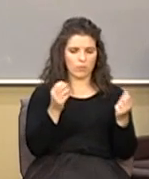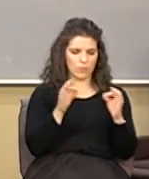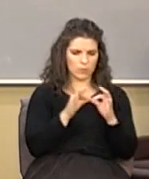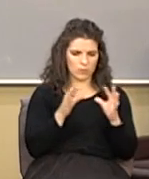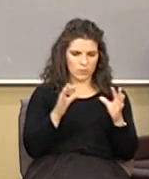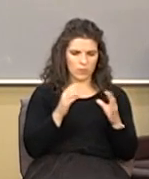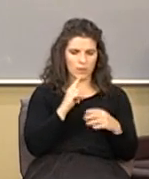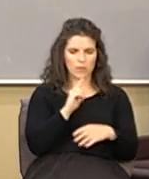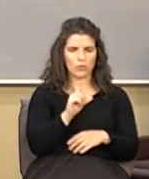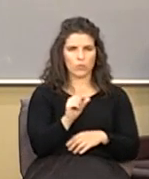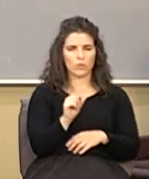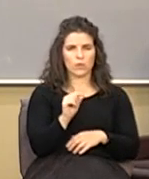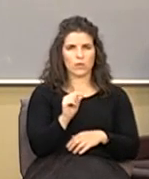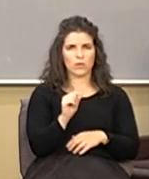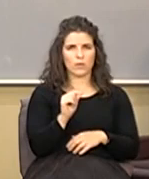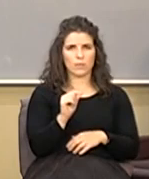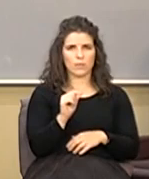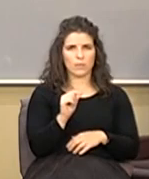at 20 years old